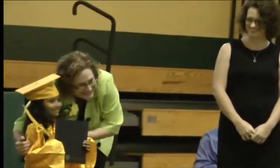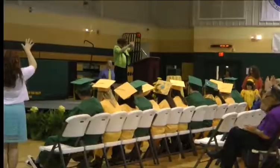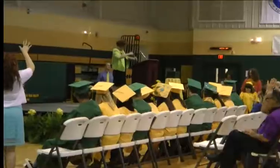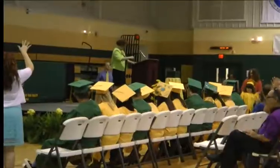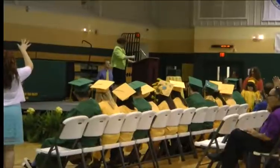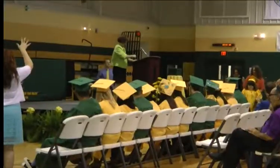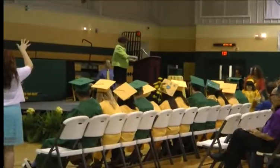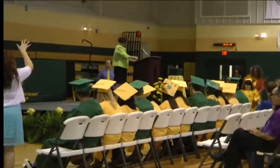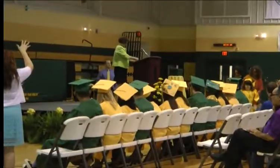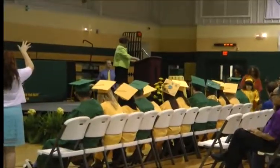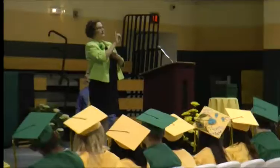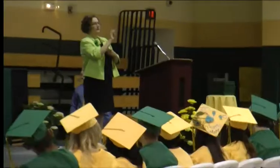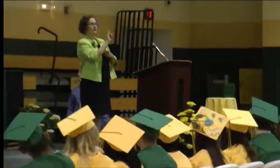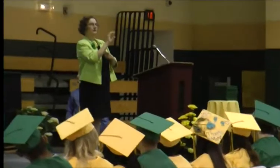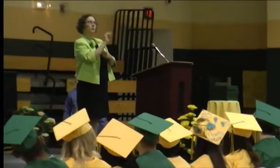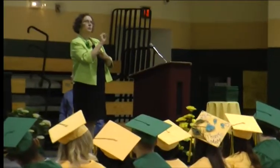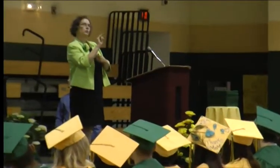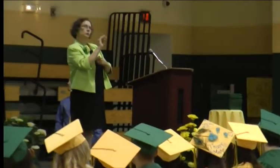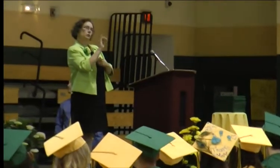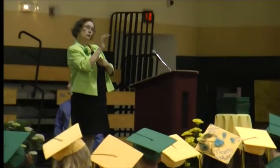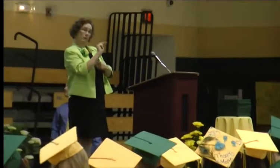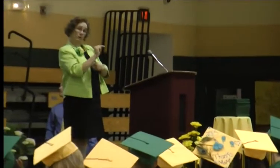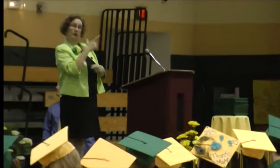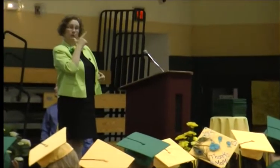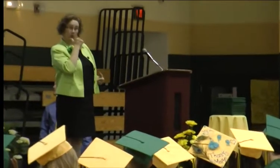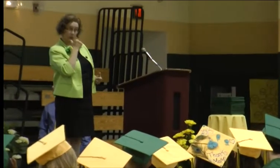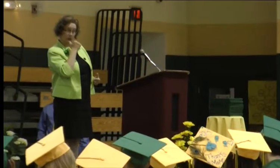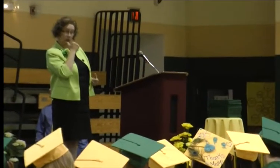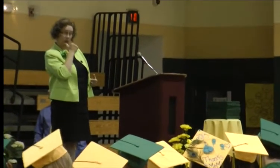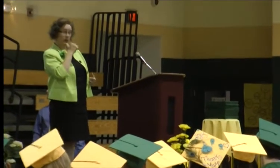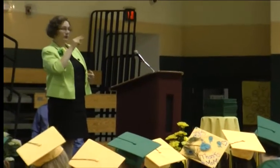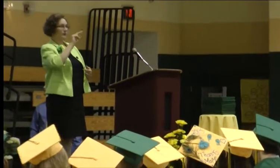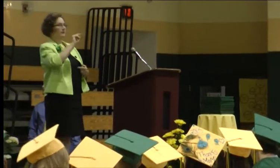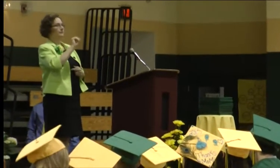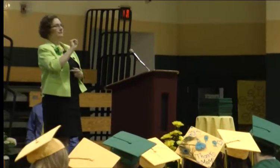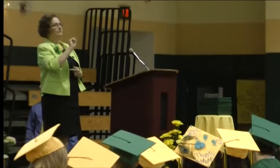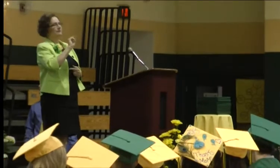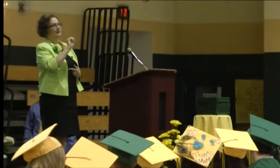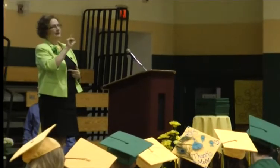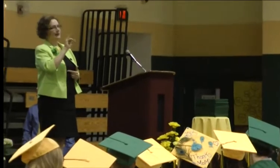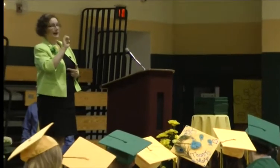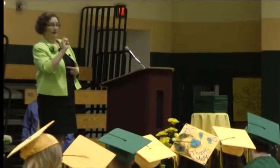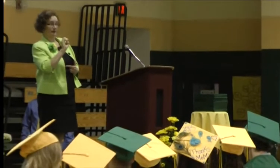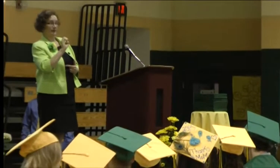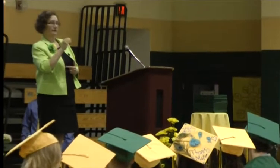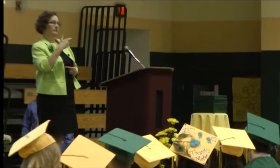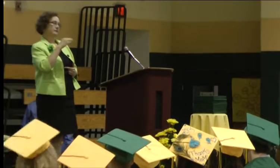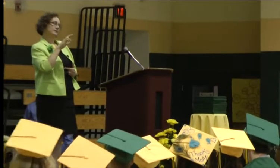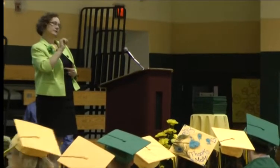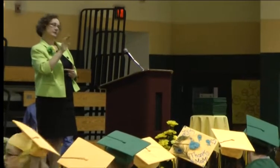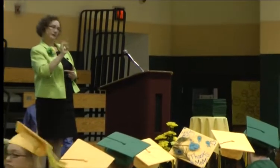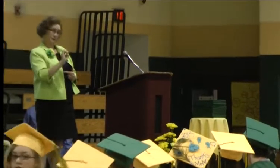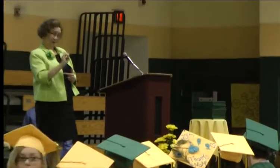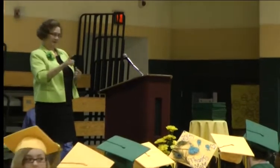We have our valedictorian, who is Natalie Grace,